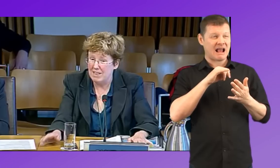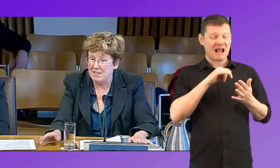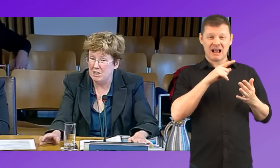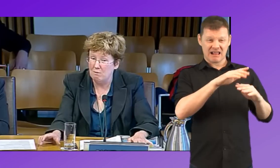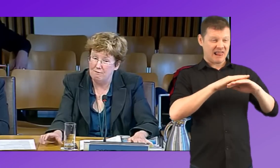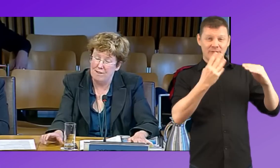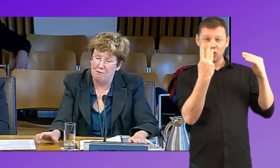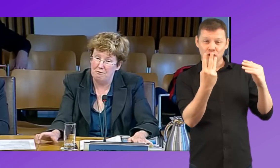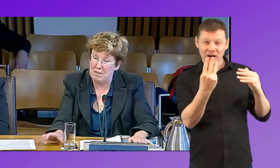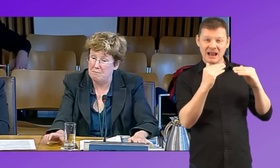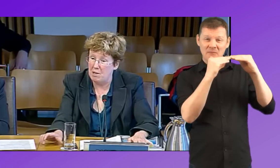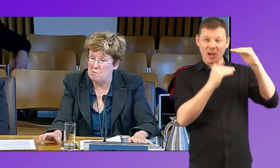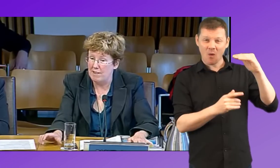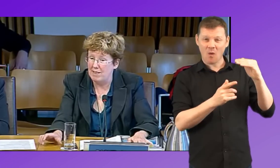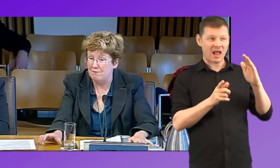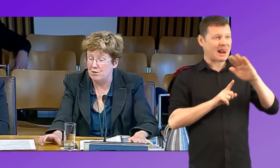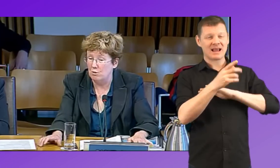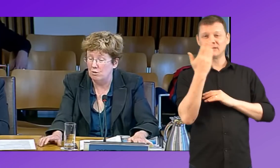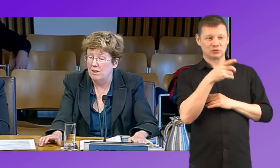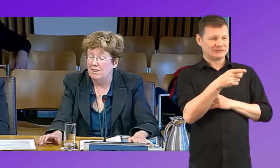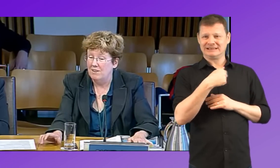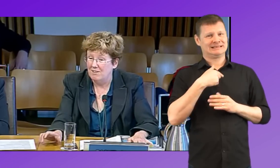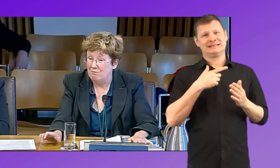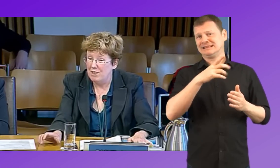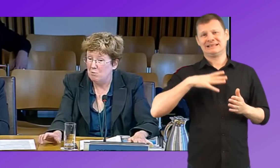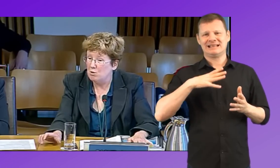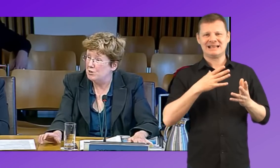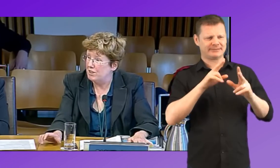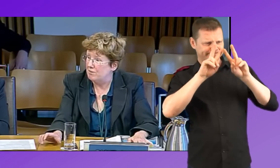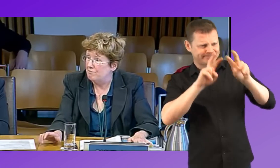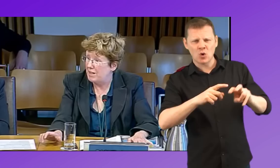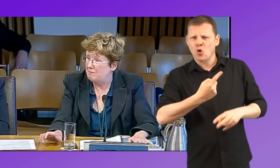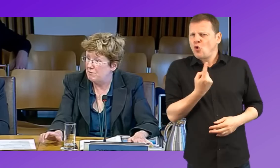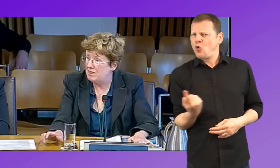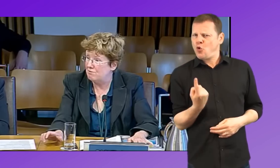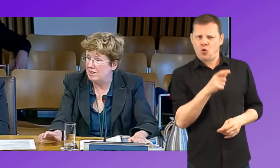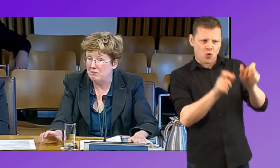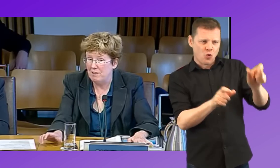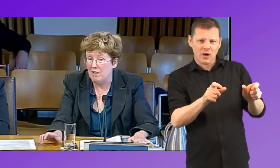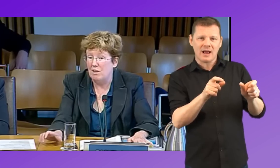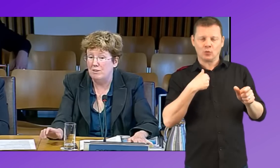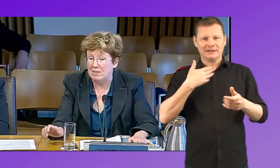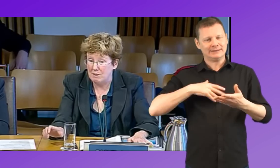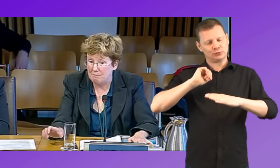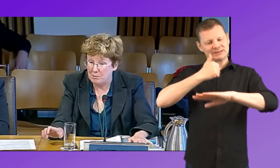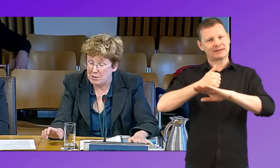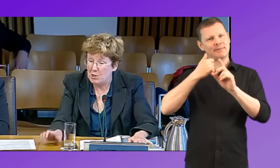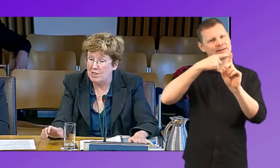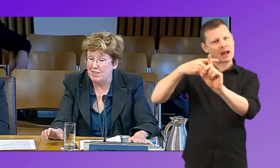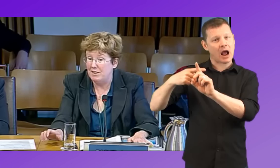SEQF level three and below when they leave school, need more study. And we need to find out who they are. And we need to put targets in,